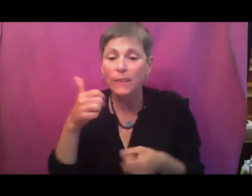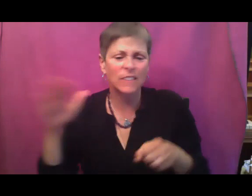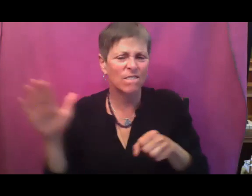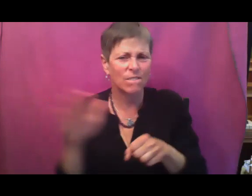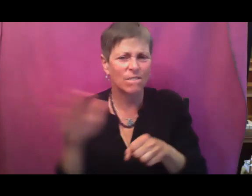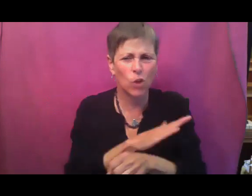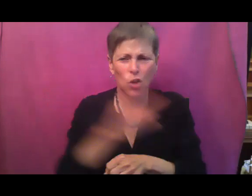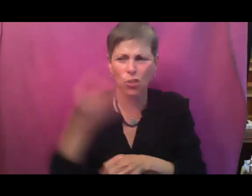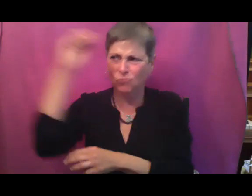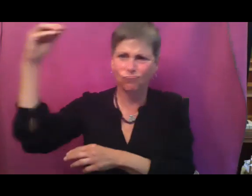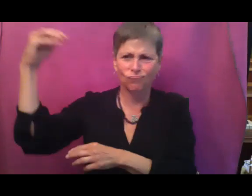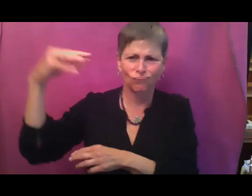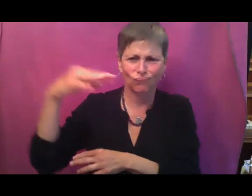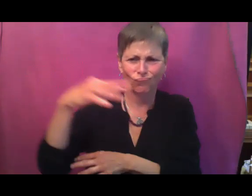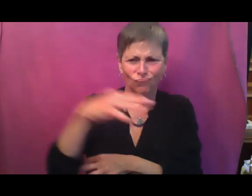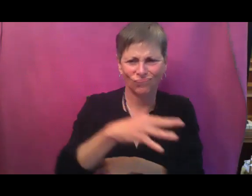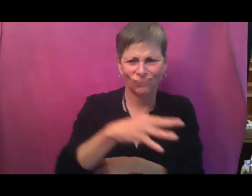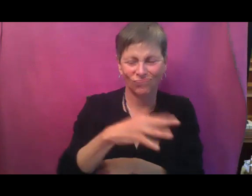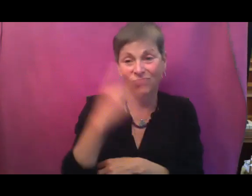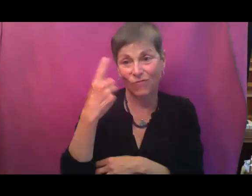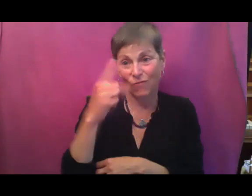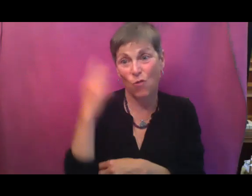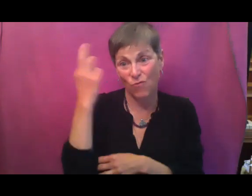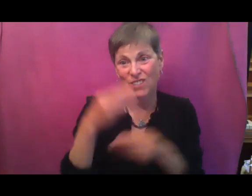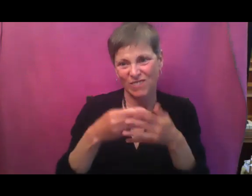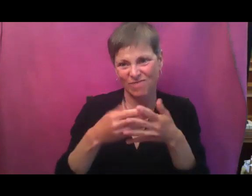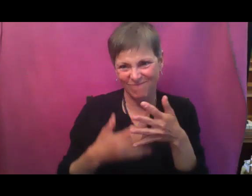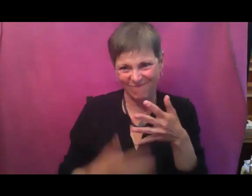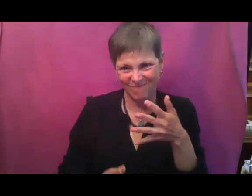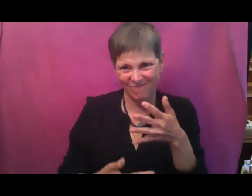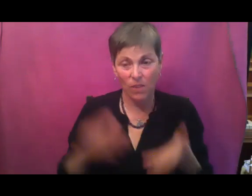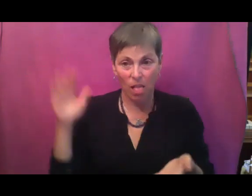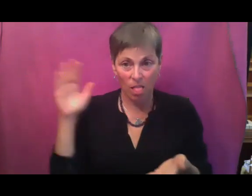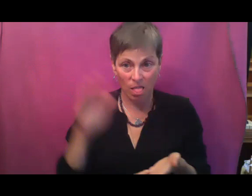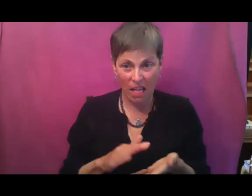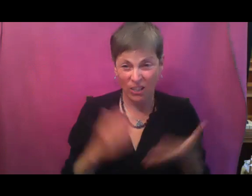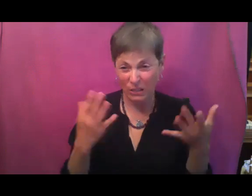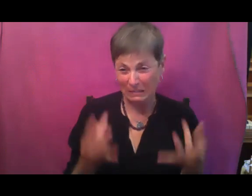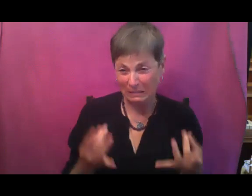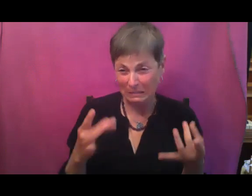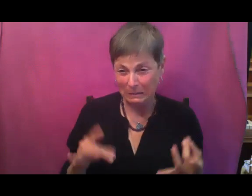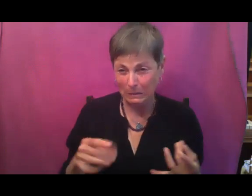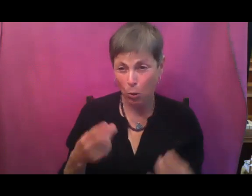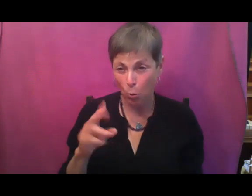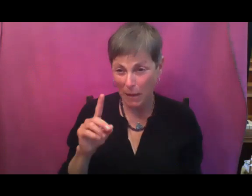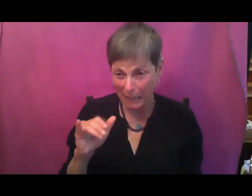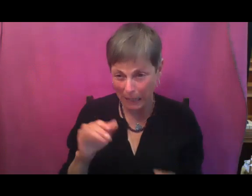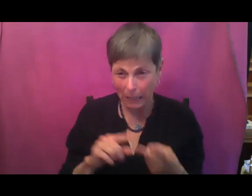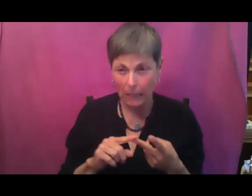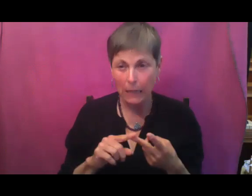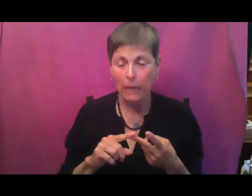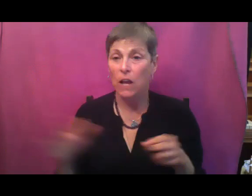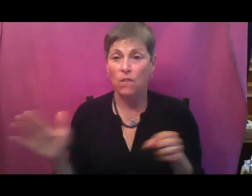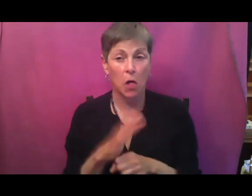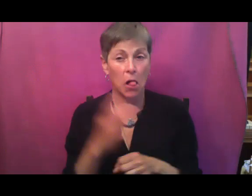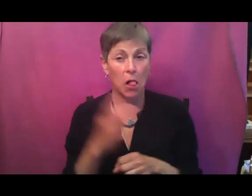not just the energy, but also reducing humidity and thus increasing your resilience in terms of disease. And also